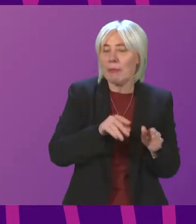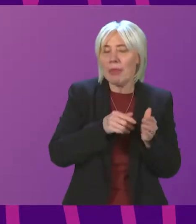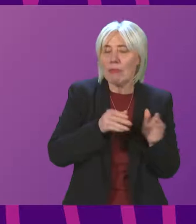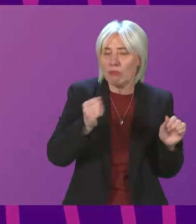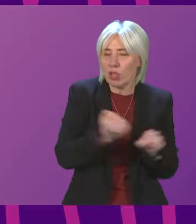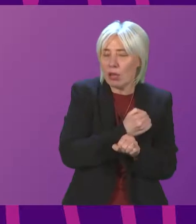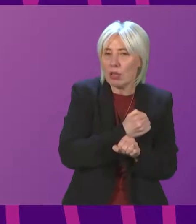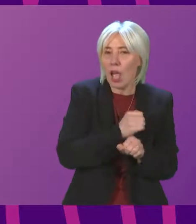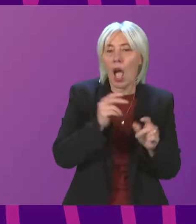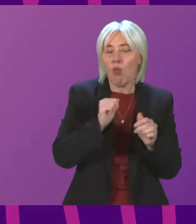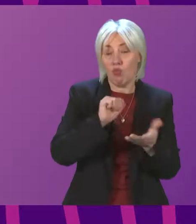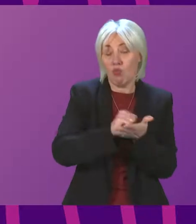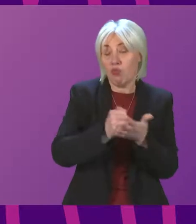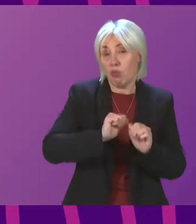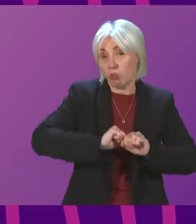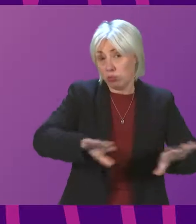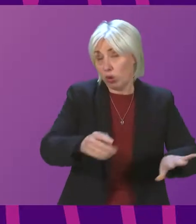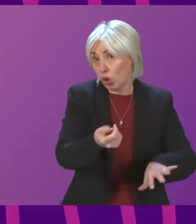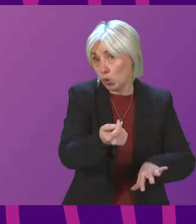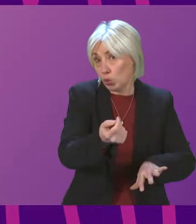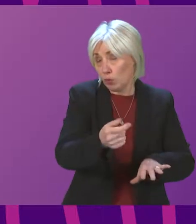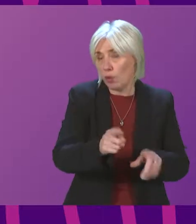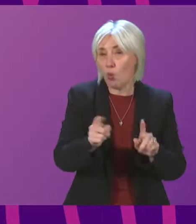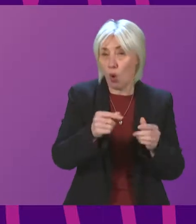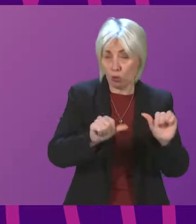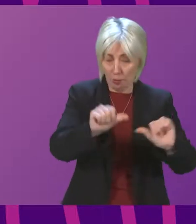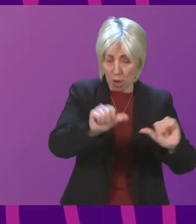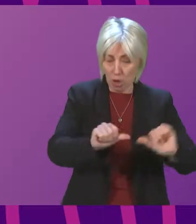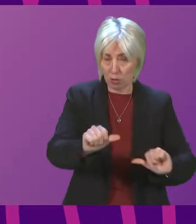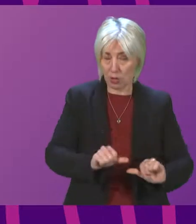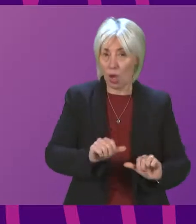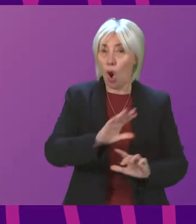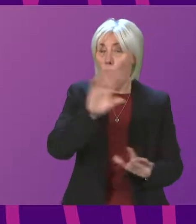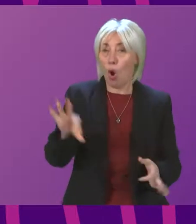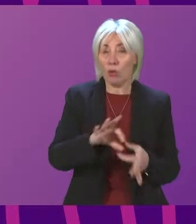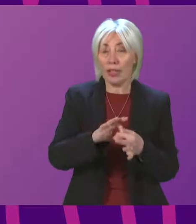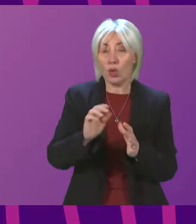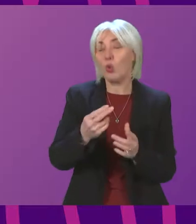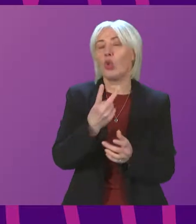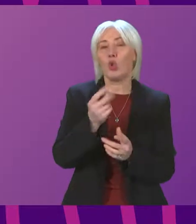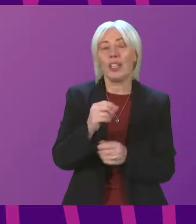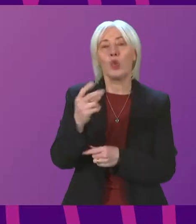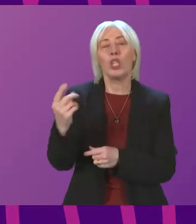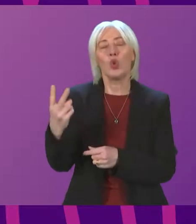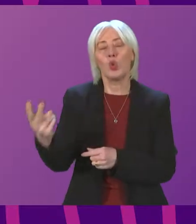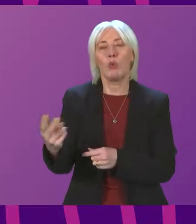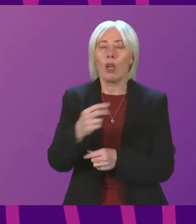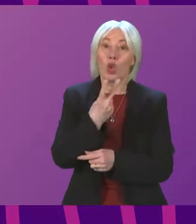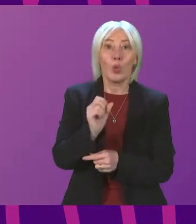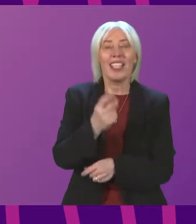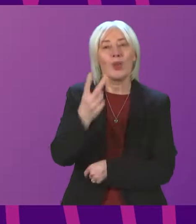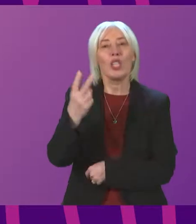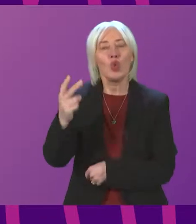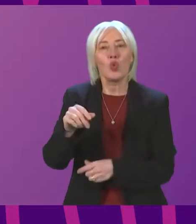full detail and guidance on these measures. All of these measures underpin the 2022 exam diet, balancing the integrity and